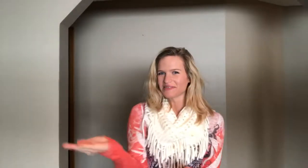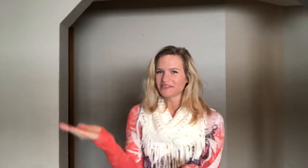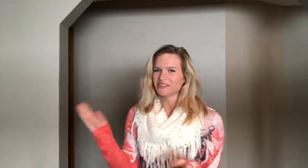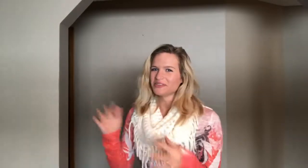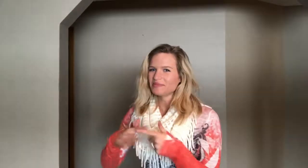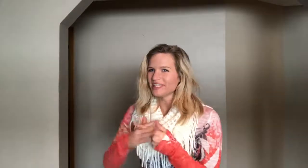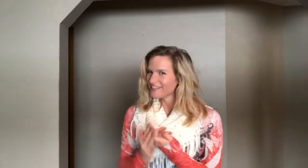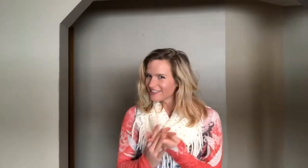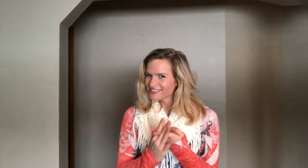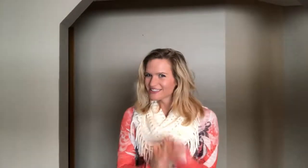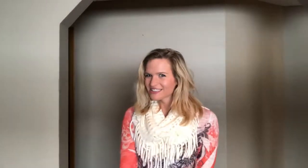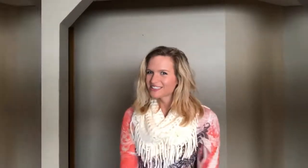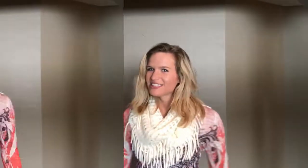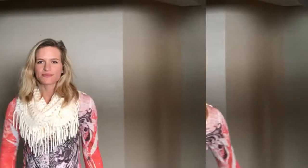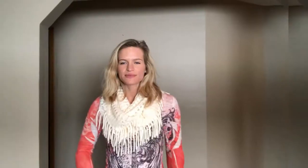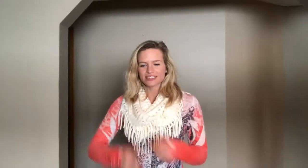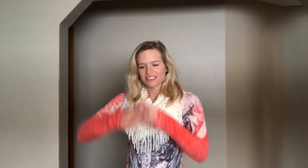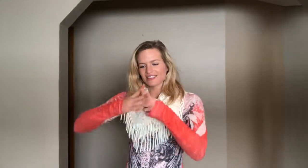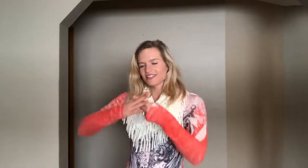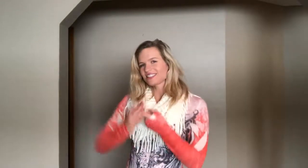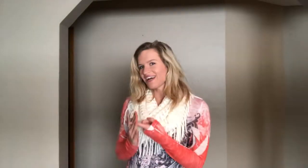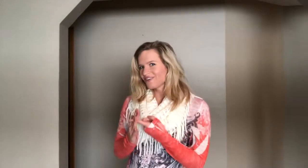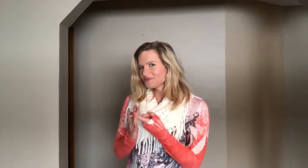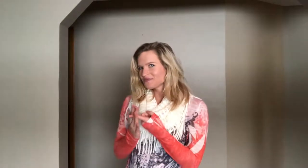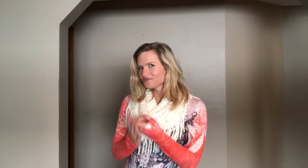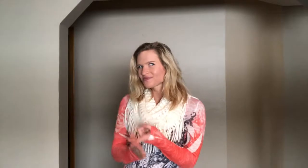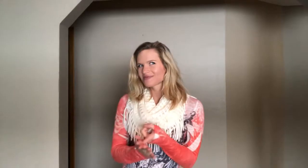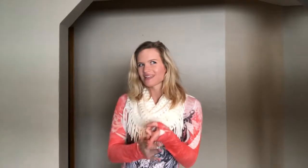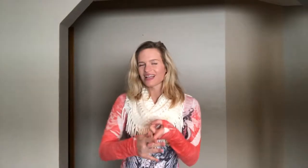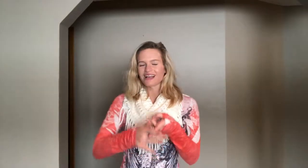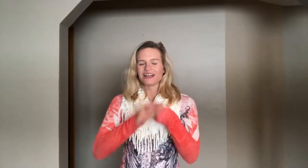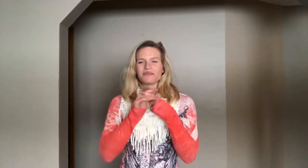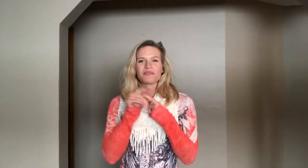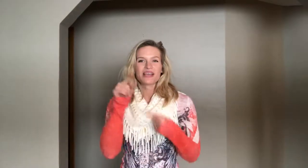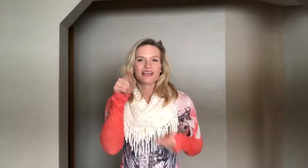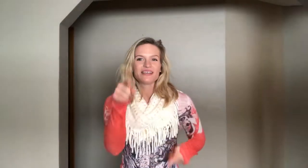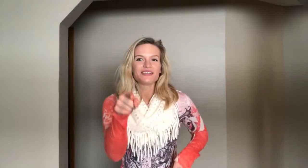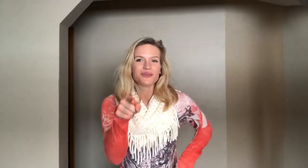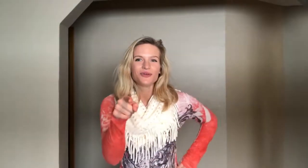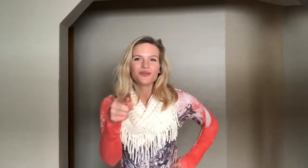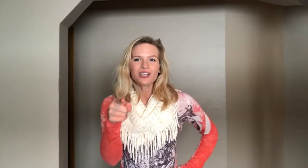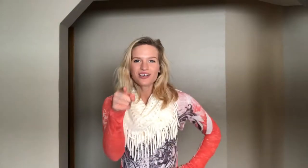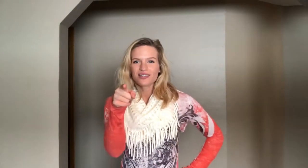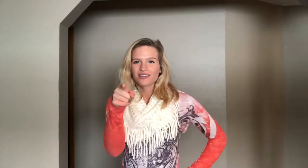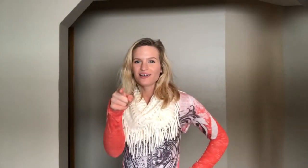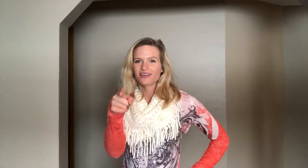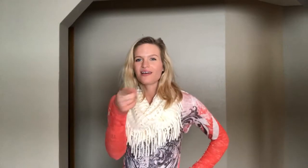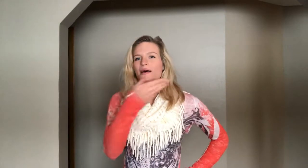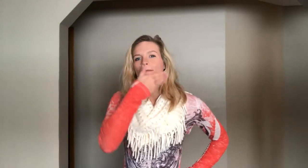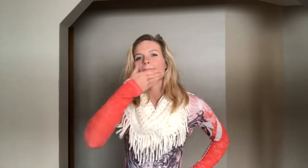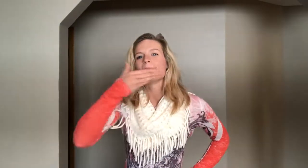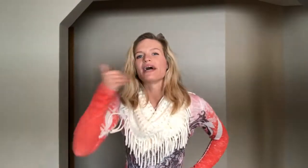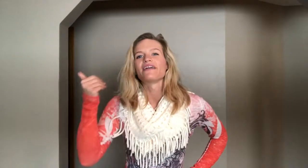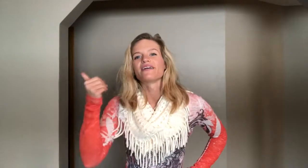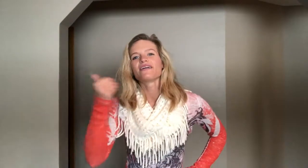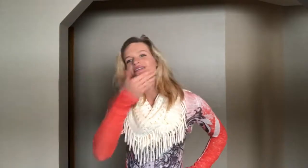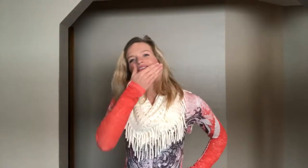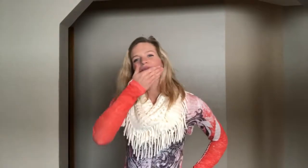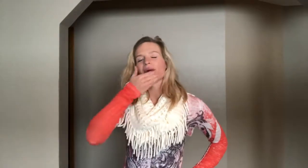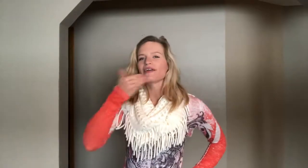of you beginners. starts out you better. So better